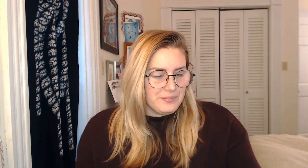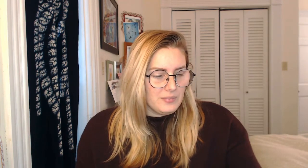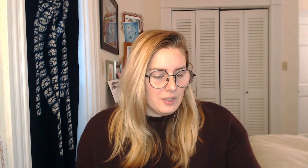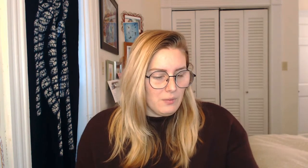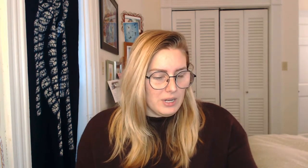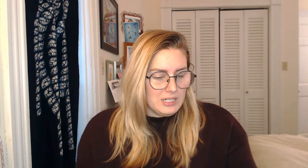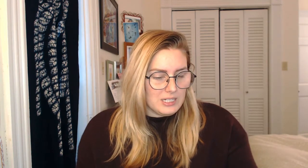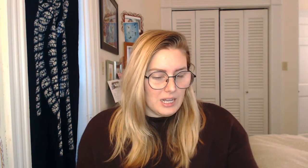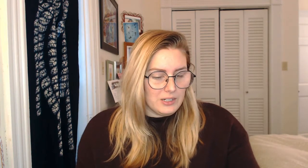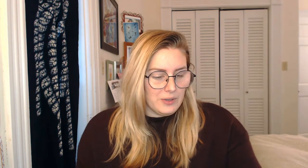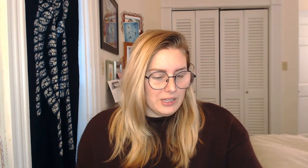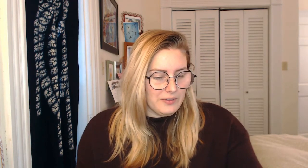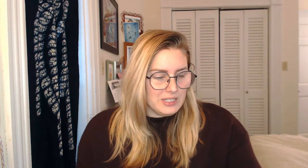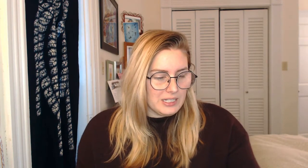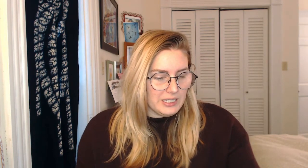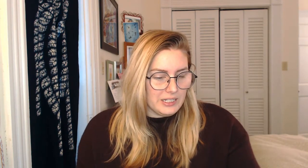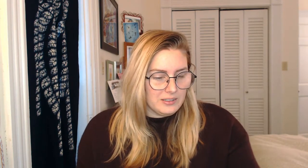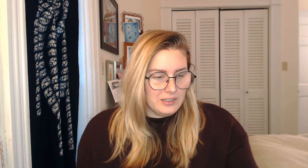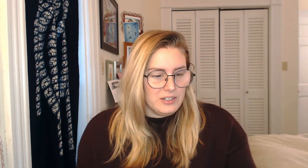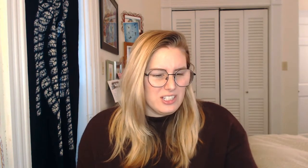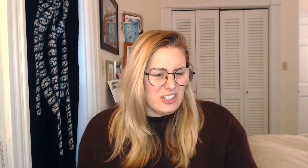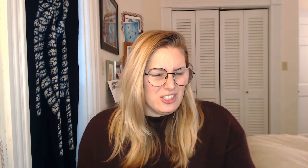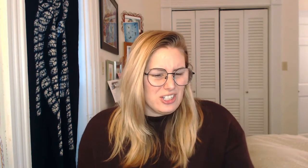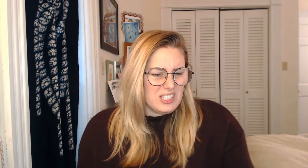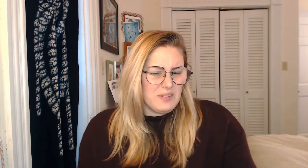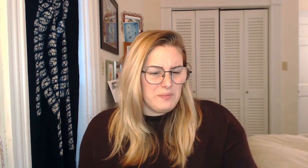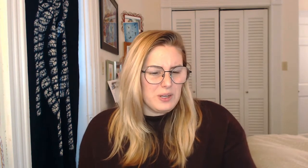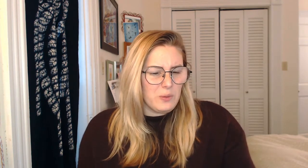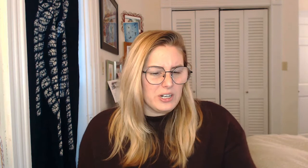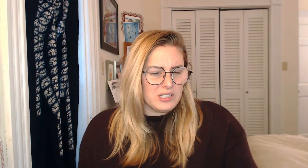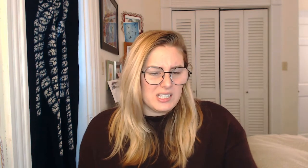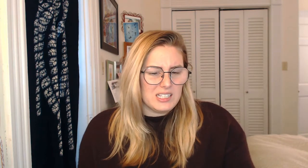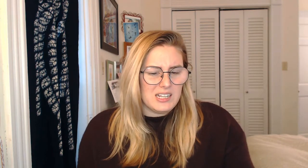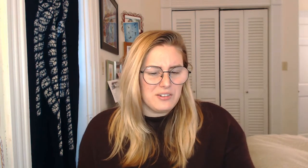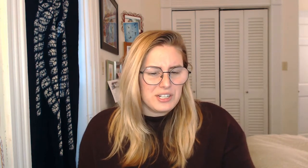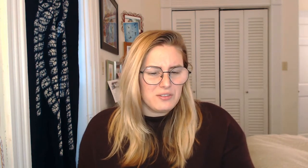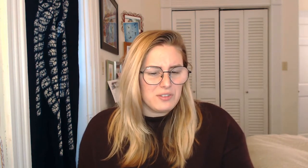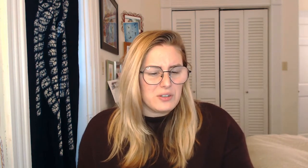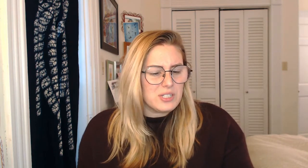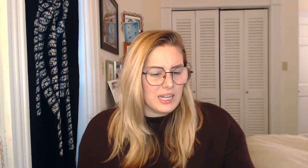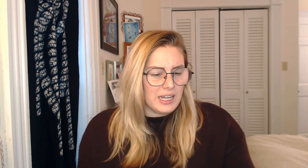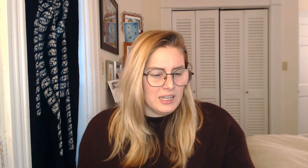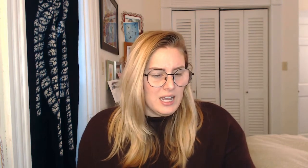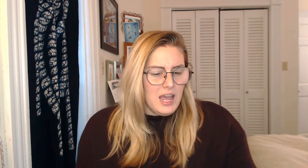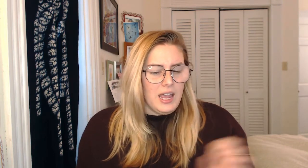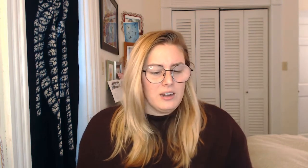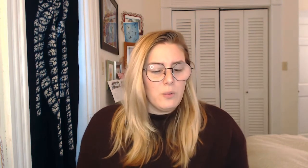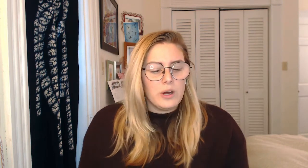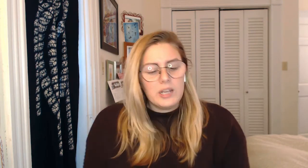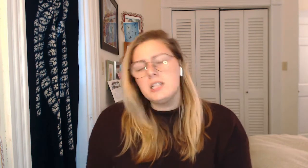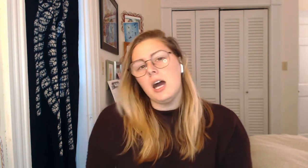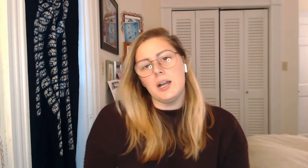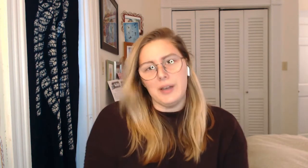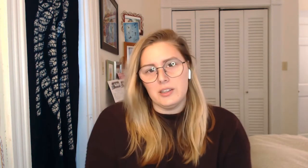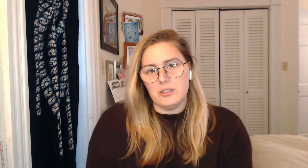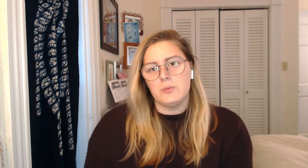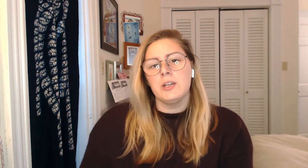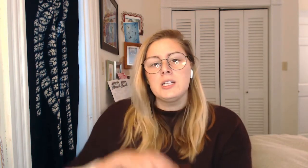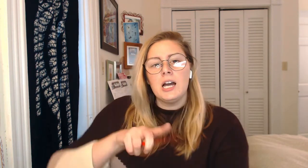What is another one that was in here? There's just some big words that sound confusing. And we're going to talk about those. We're going to talk